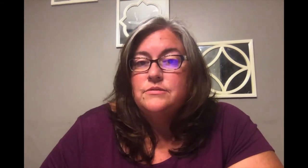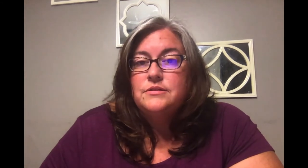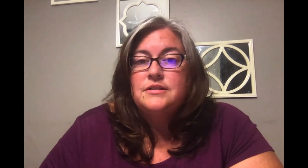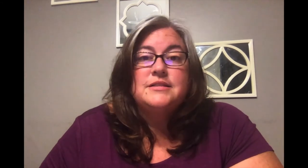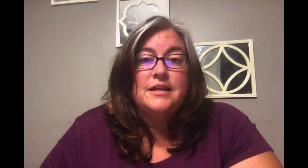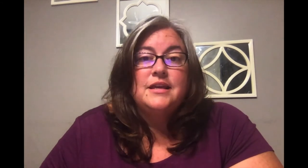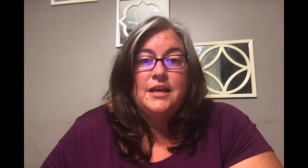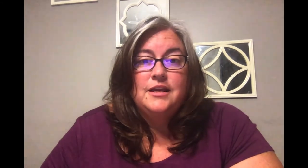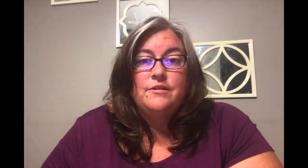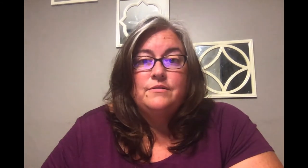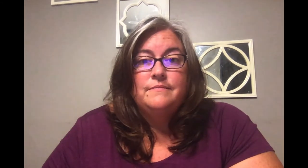To say thank you